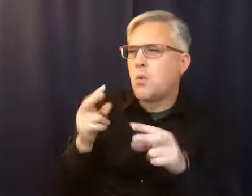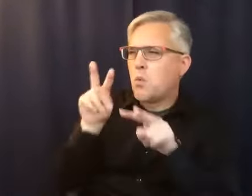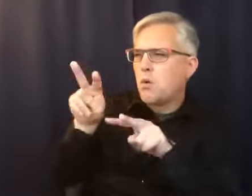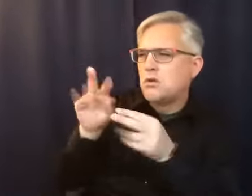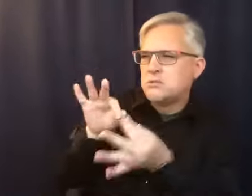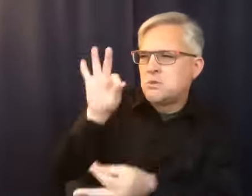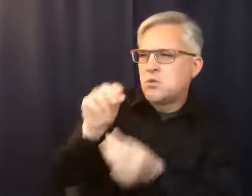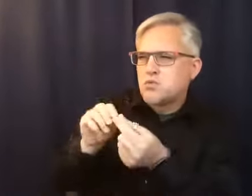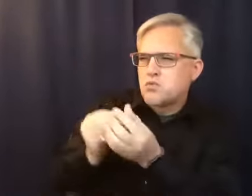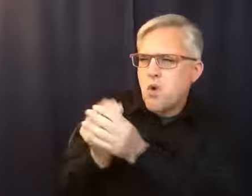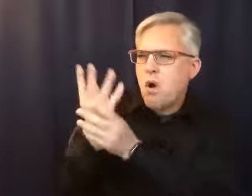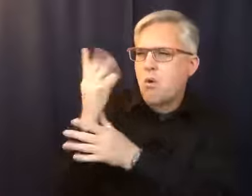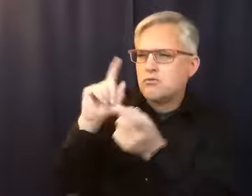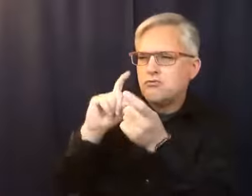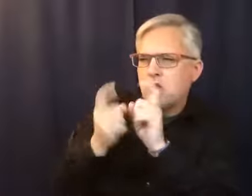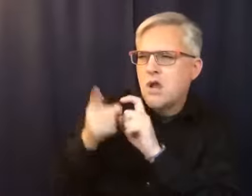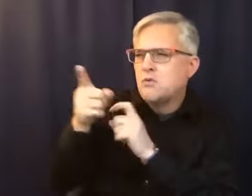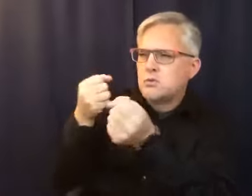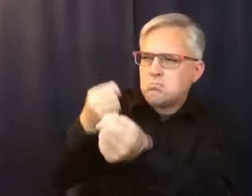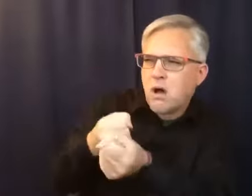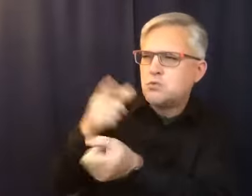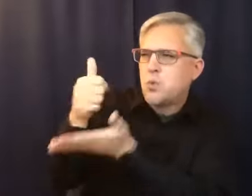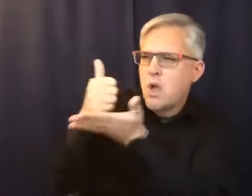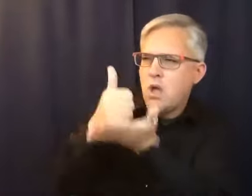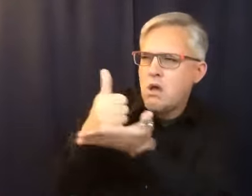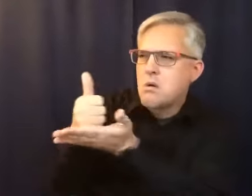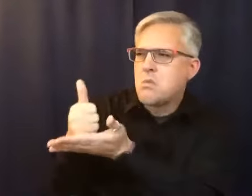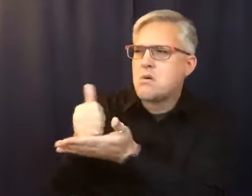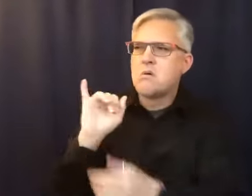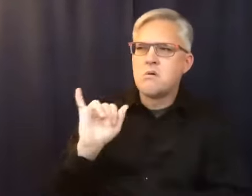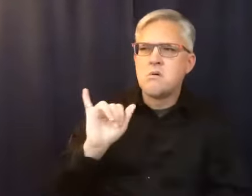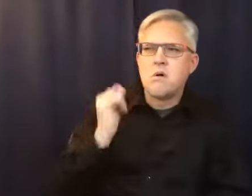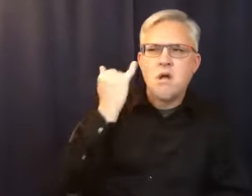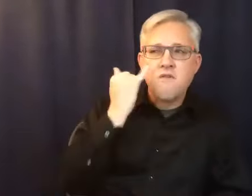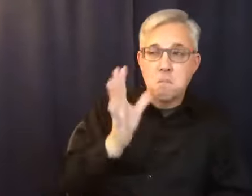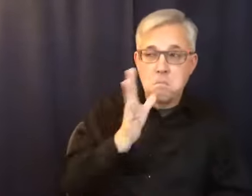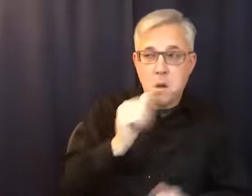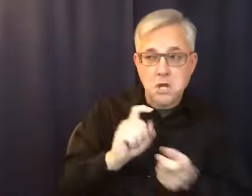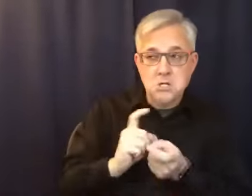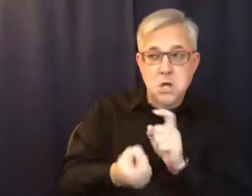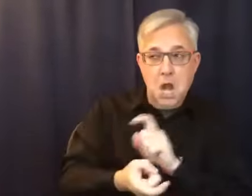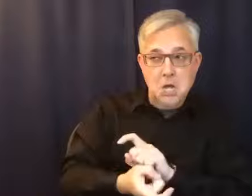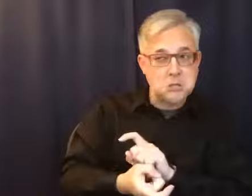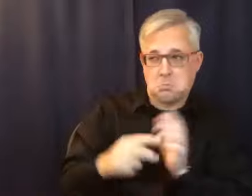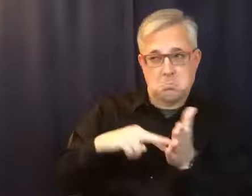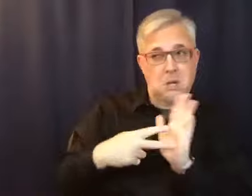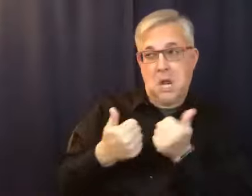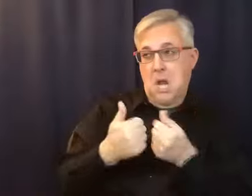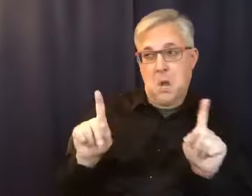watched me change. And they realized if I could change, as my son used to say, if mama can change, anybody can change. And